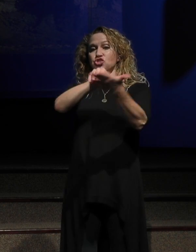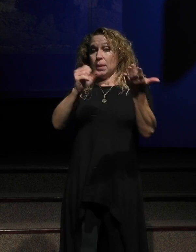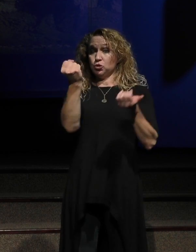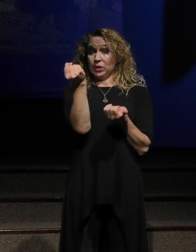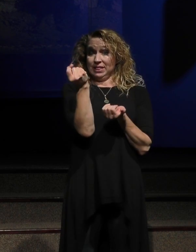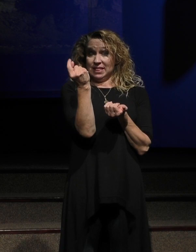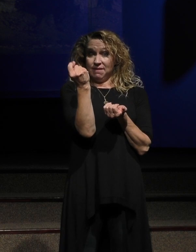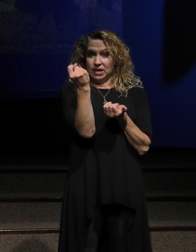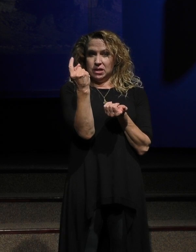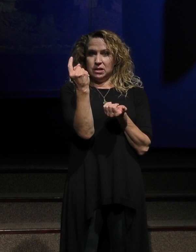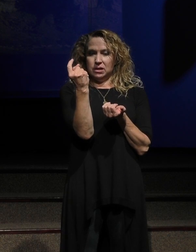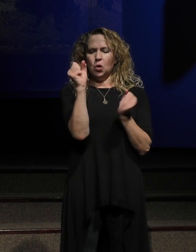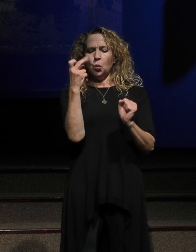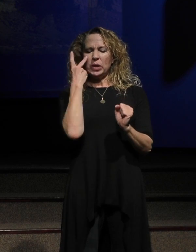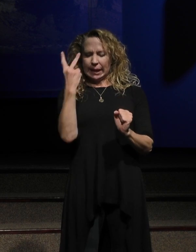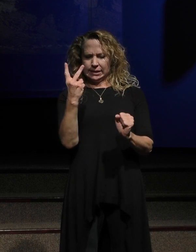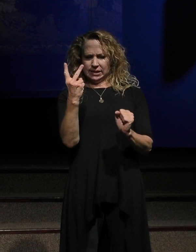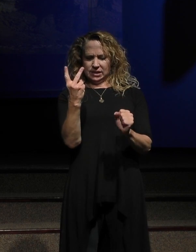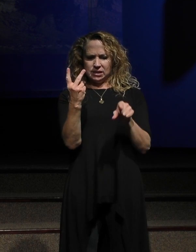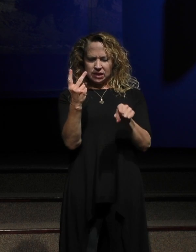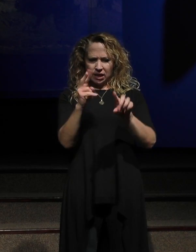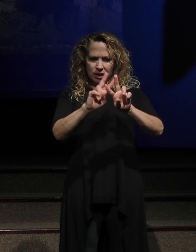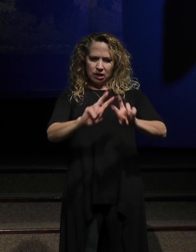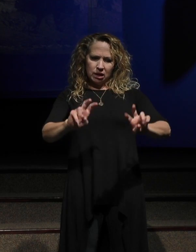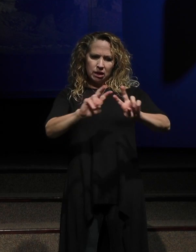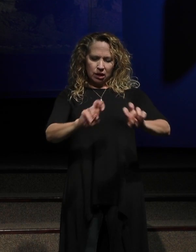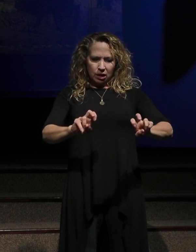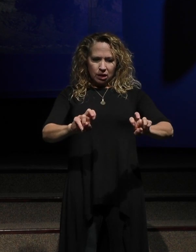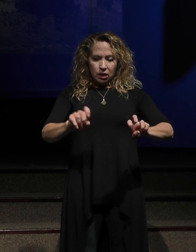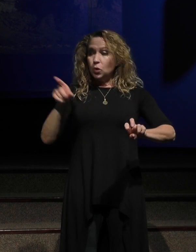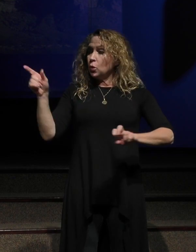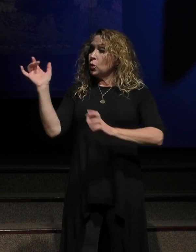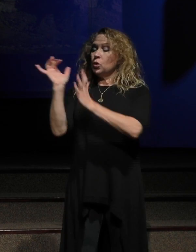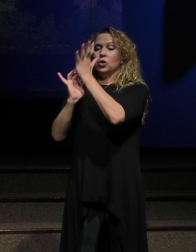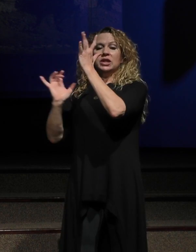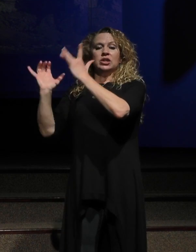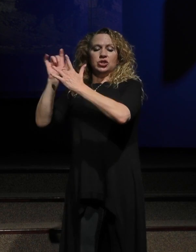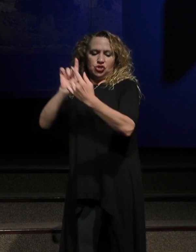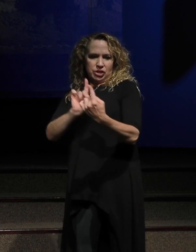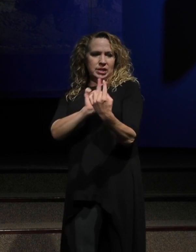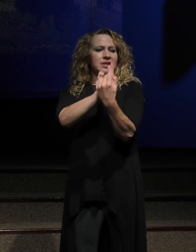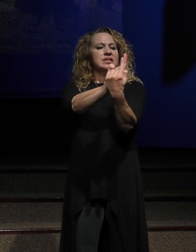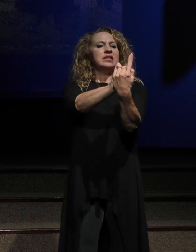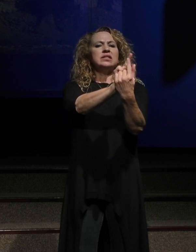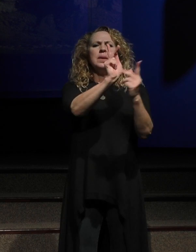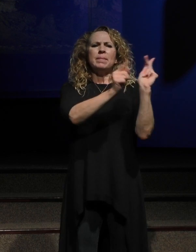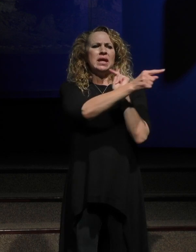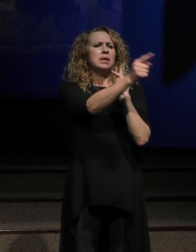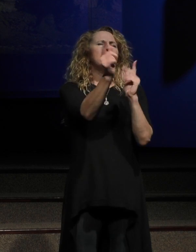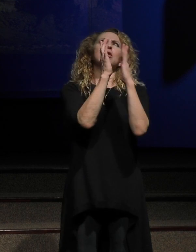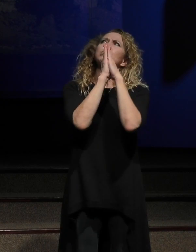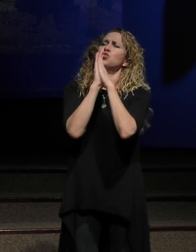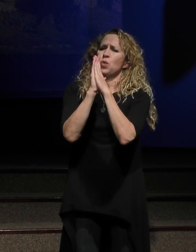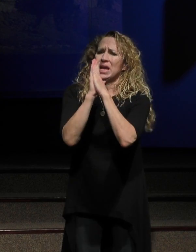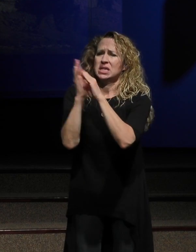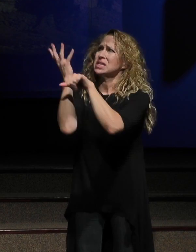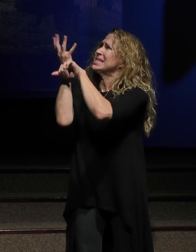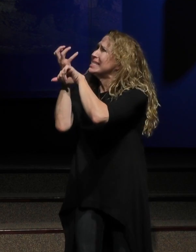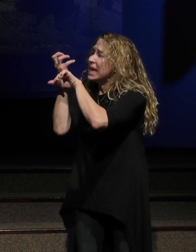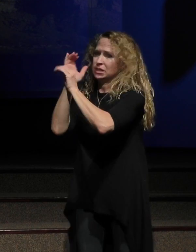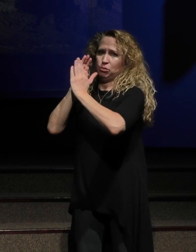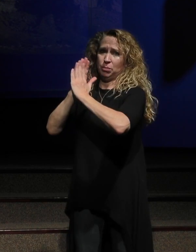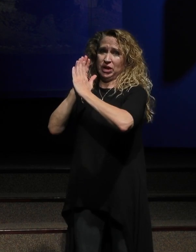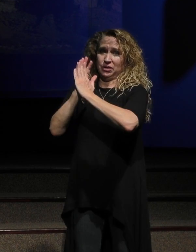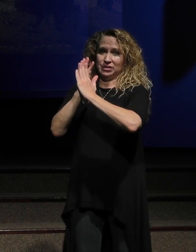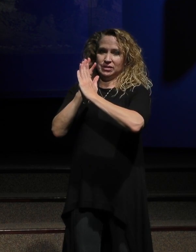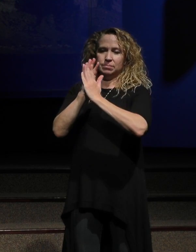going to see what happens when Jesus encounters some people who are praying desperate prayers. And today, here's my goal. My goal